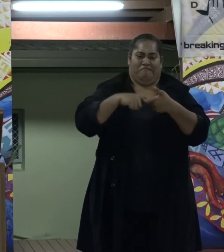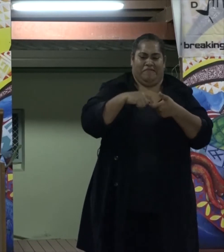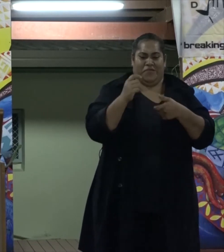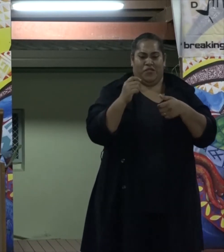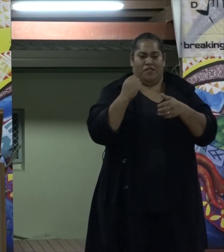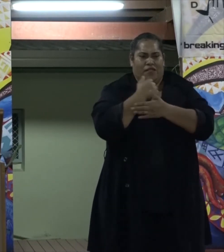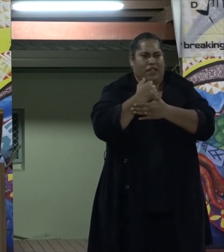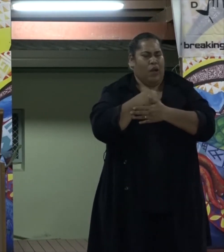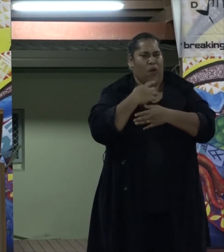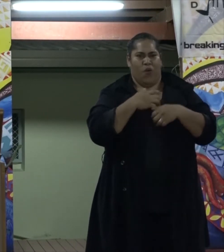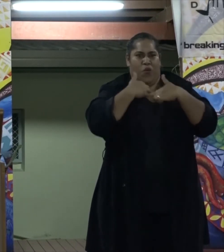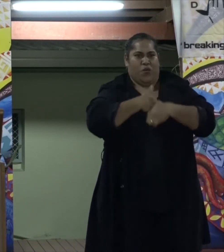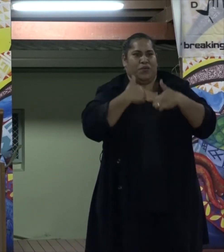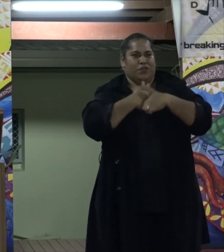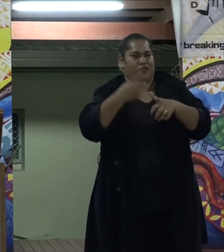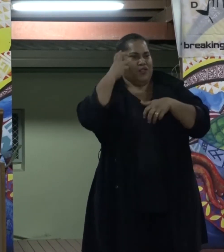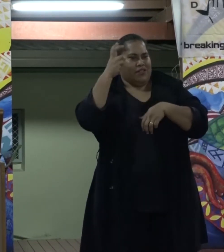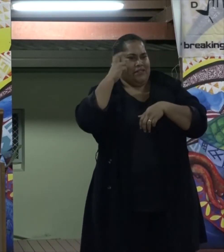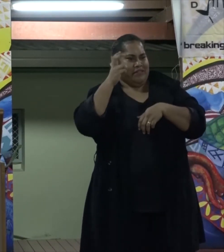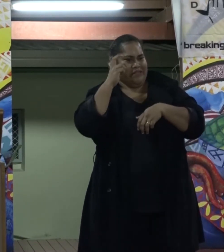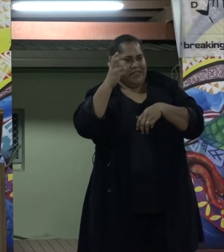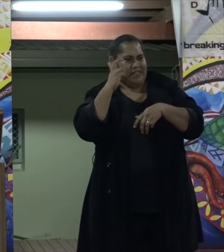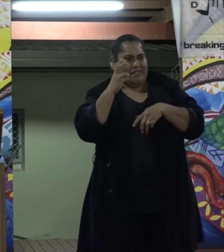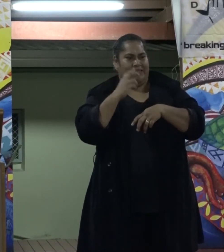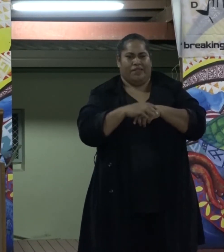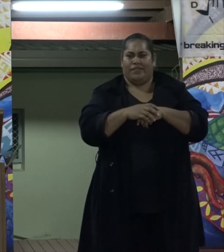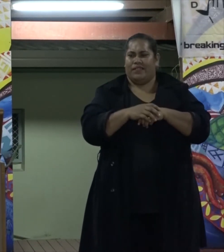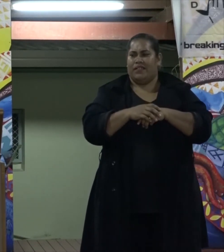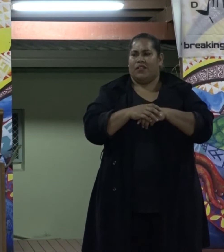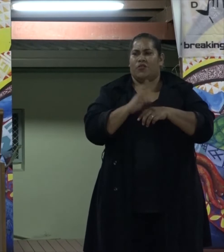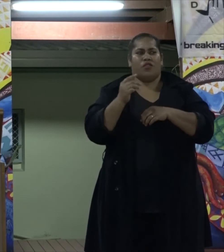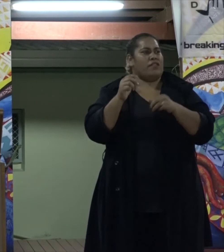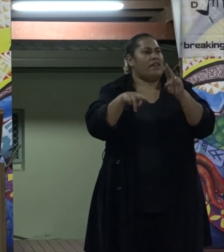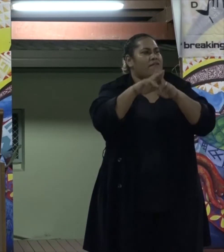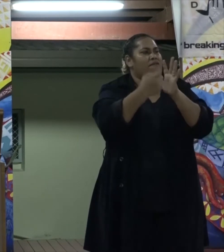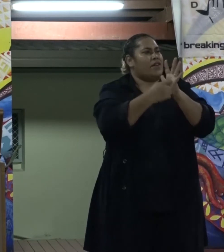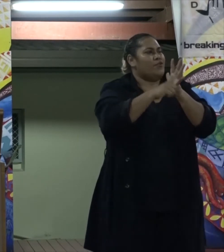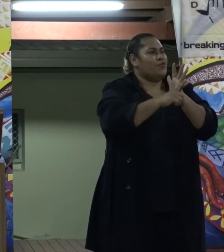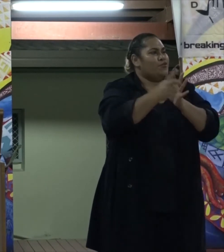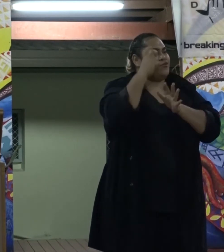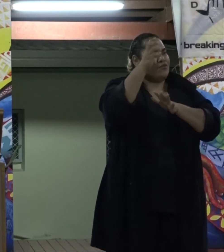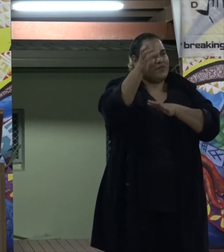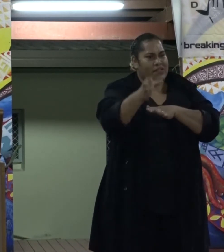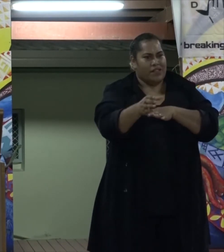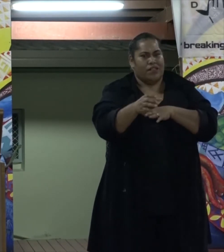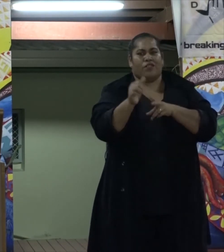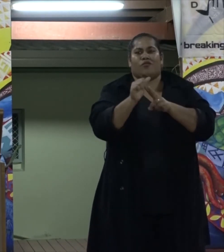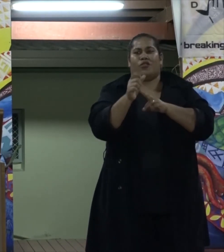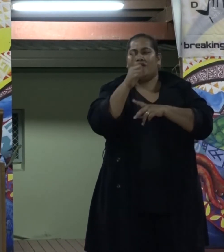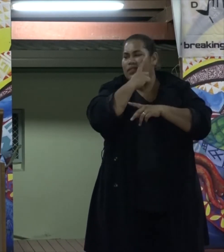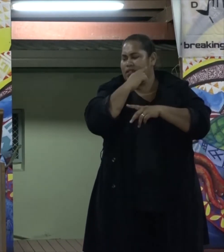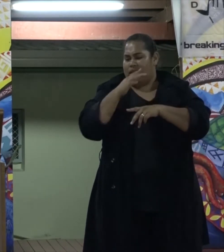really enjoyed the training sessions we had with the Fiji Rugby Union trainer and the girls. I personally feel